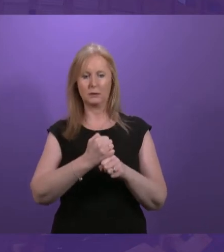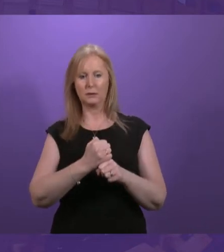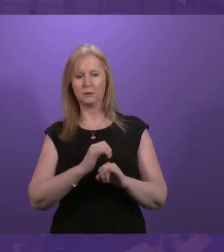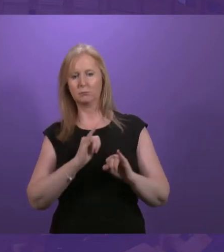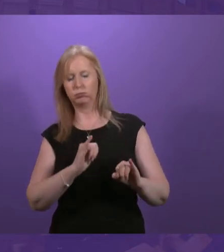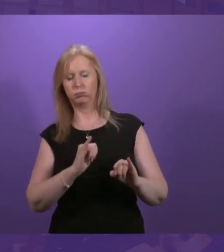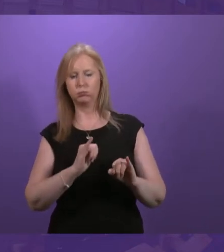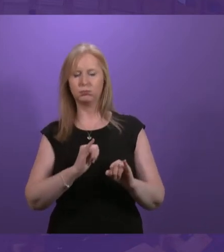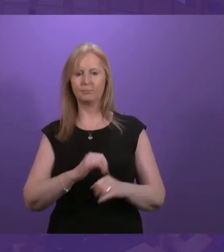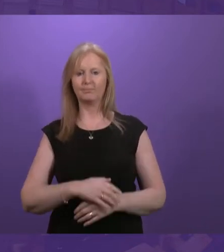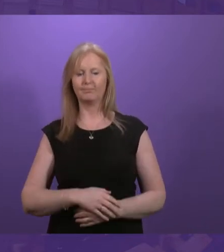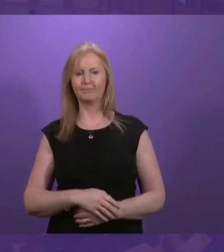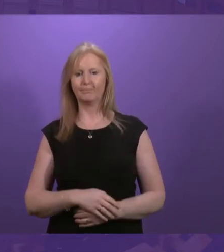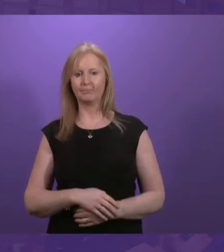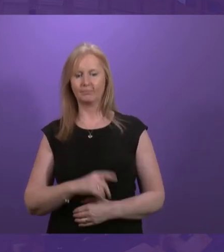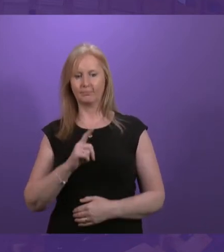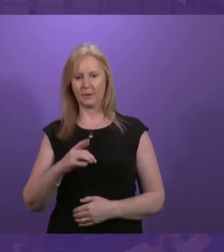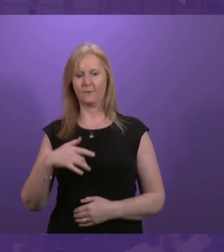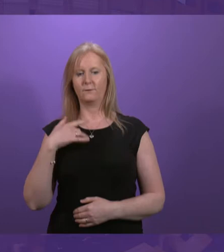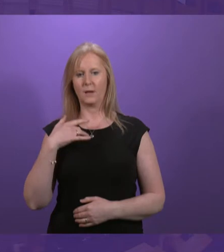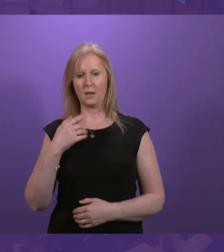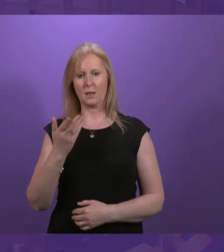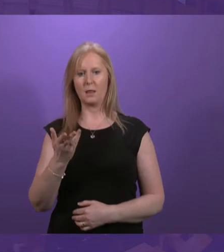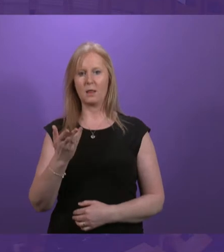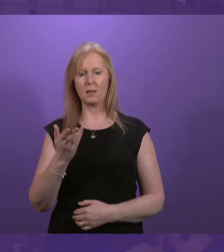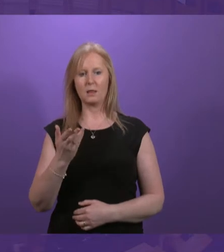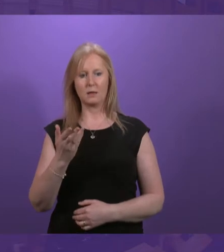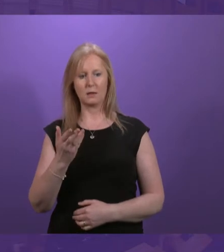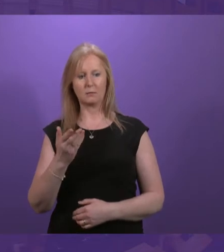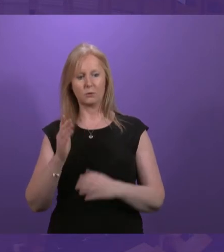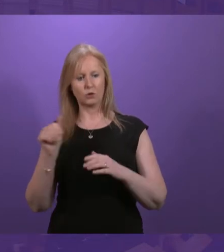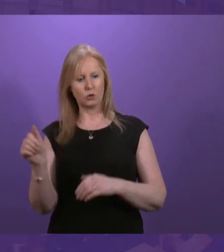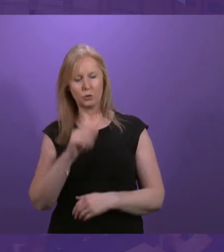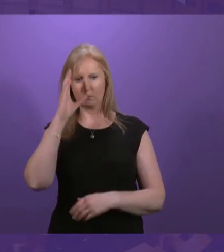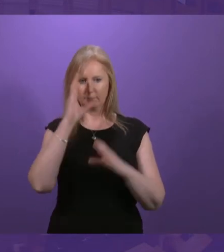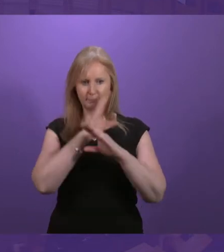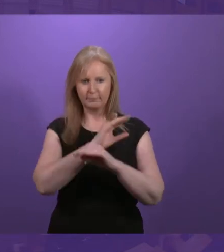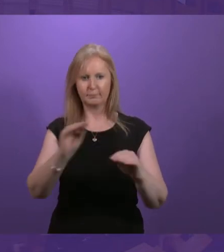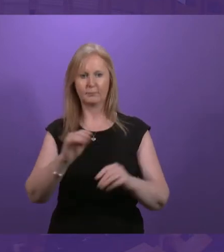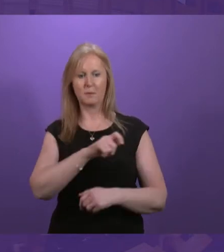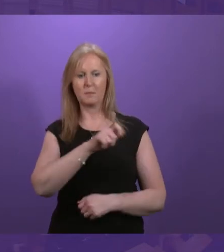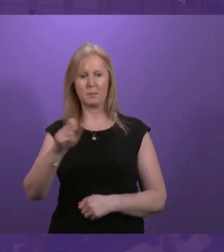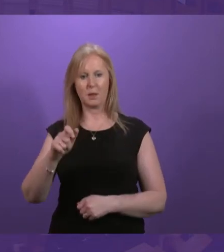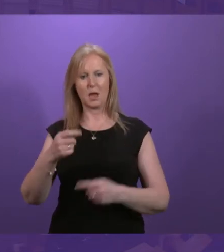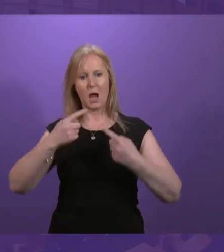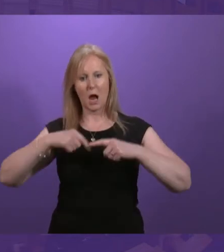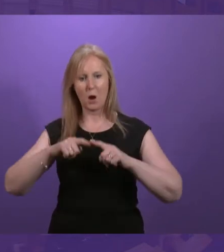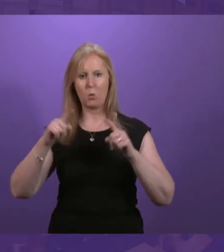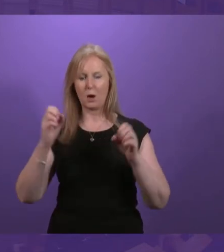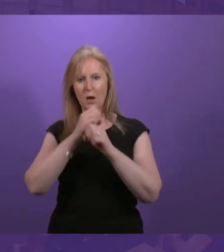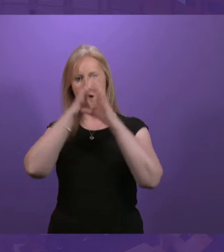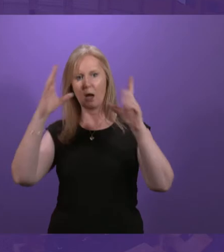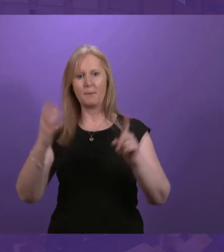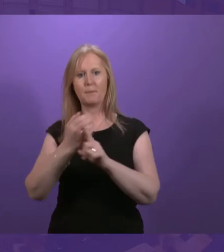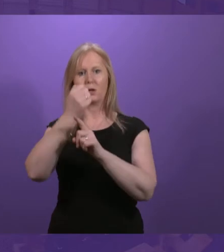and often callous. Does the Cabinet Secretary think it's important to reassure people by reiterating our ambition to do things differently here in